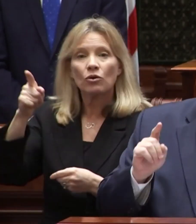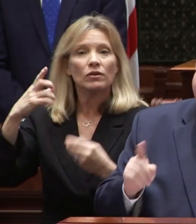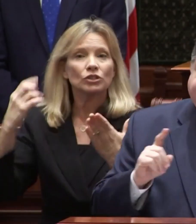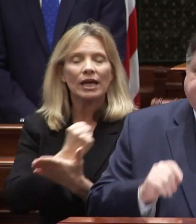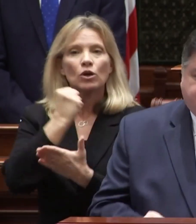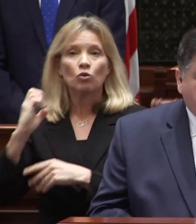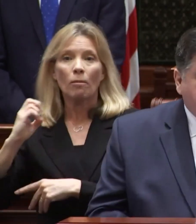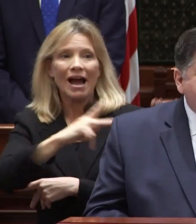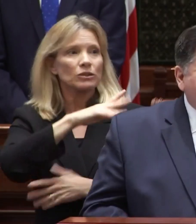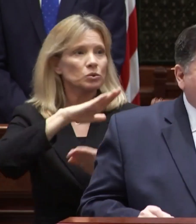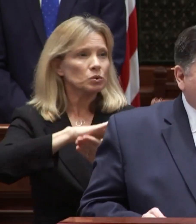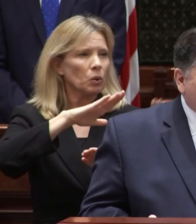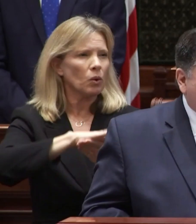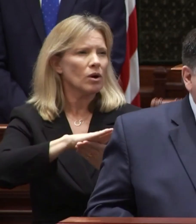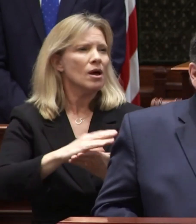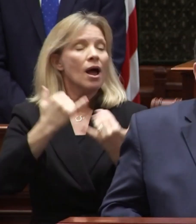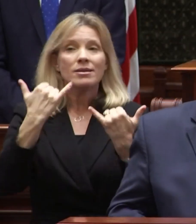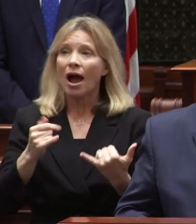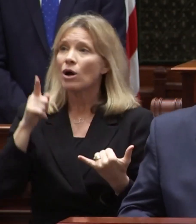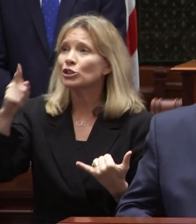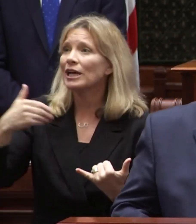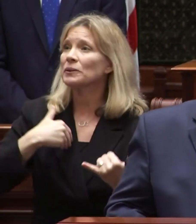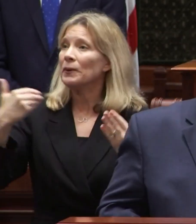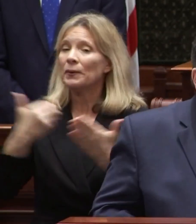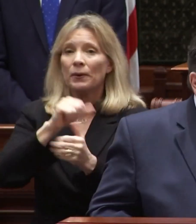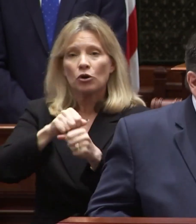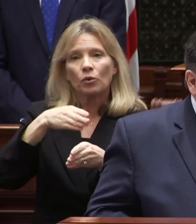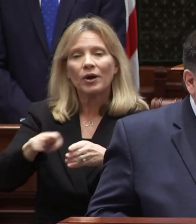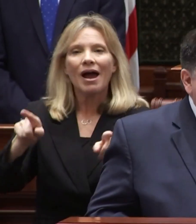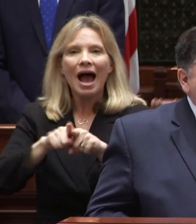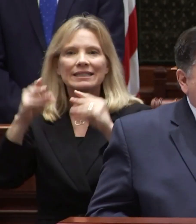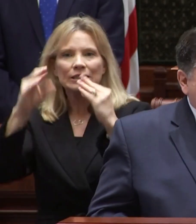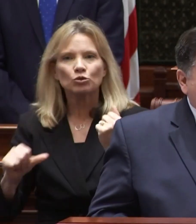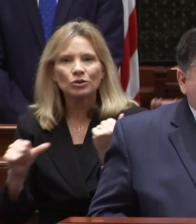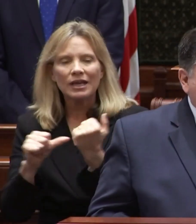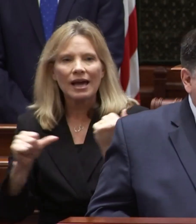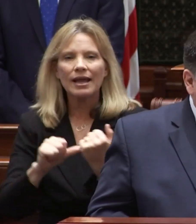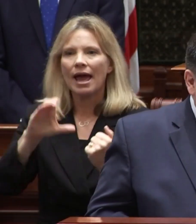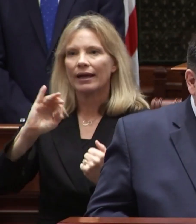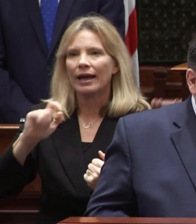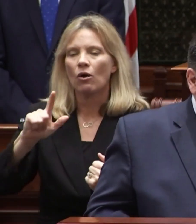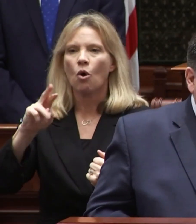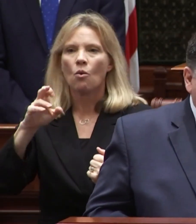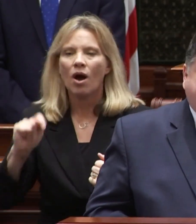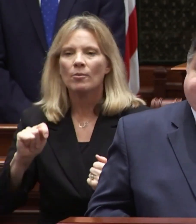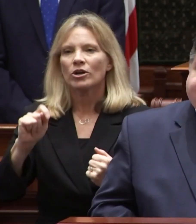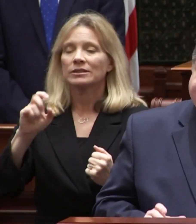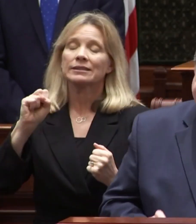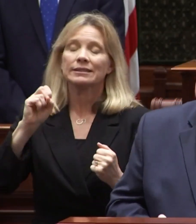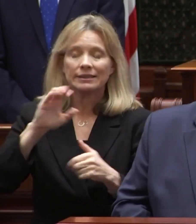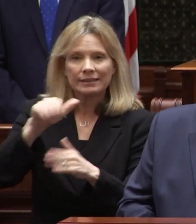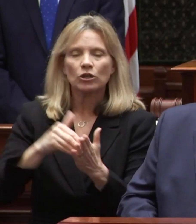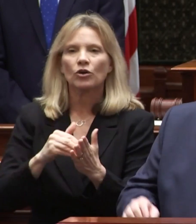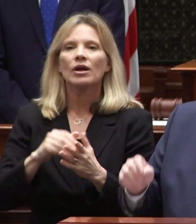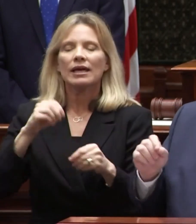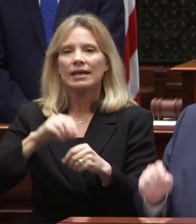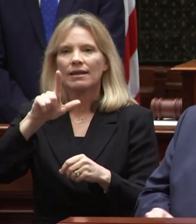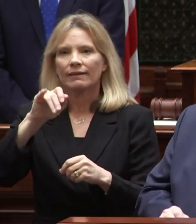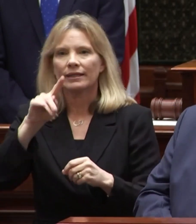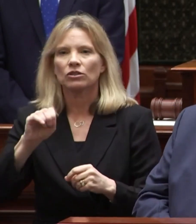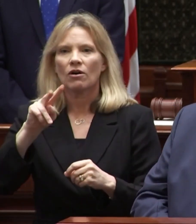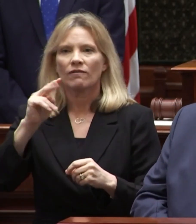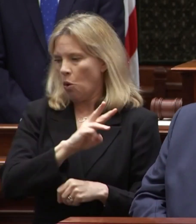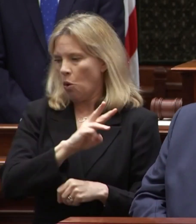opportunity to go back to school and now she has a new career as a teacher's aide at carol robertson center for learning in little village